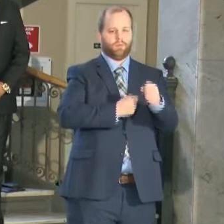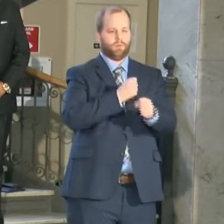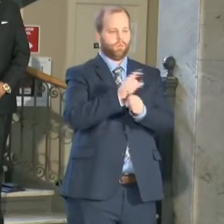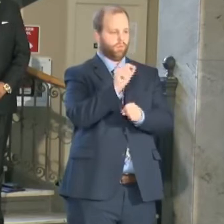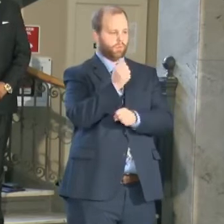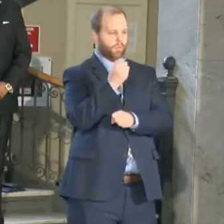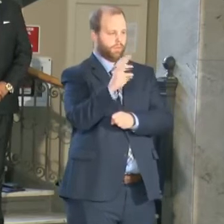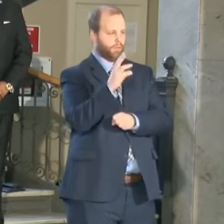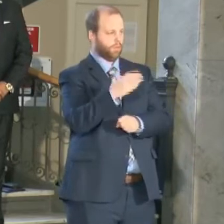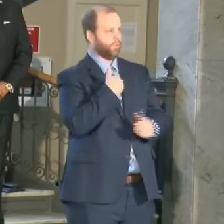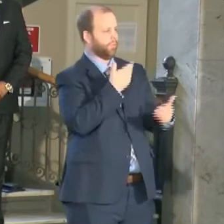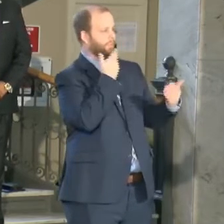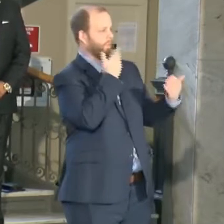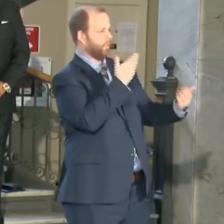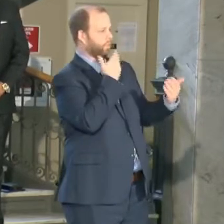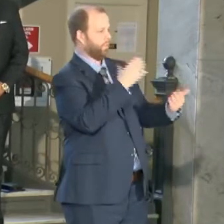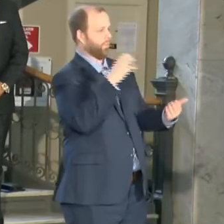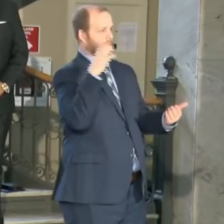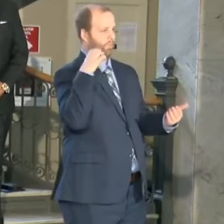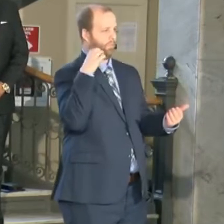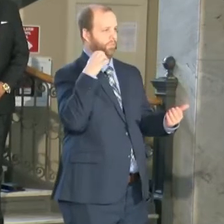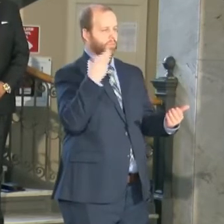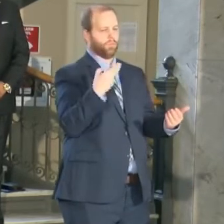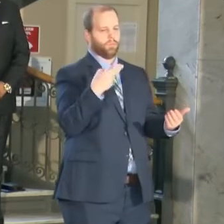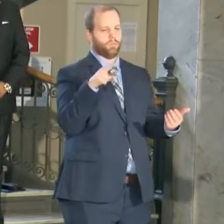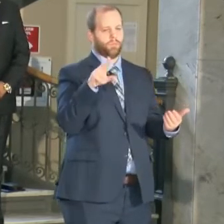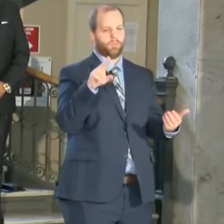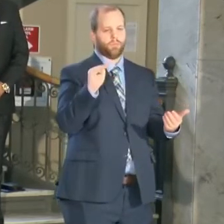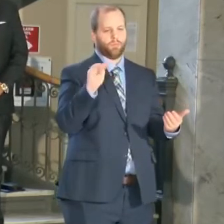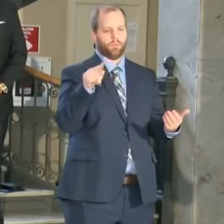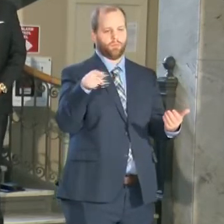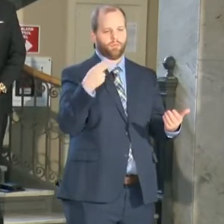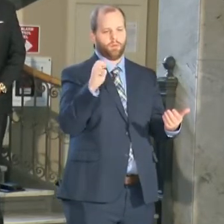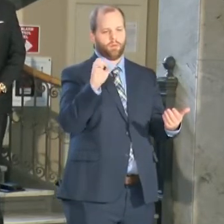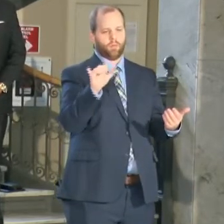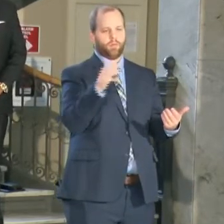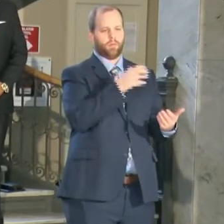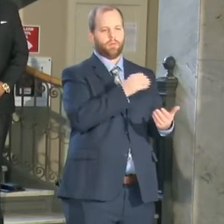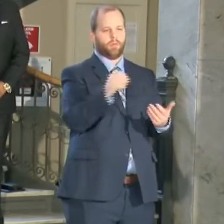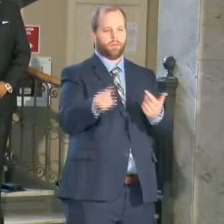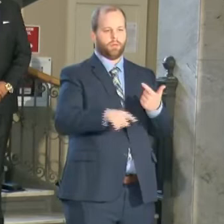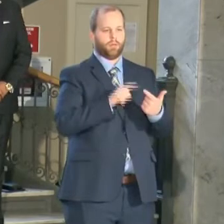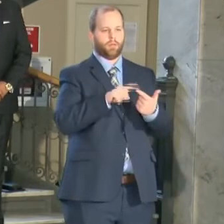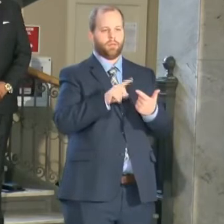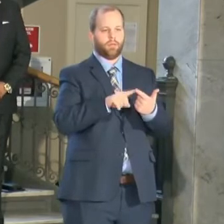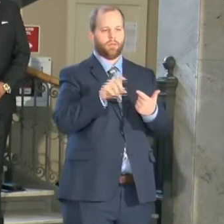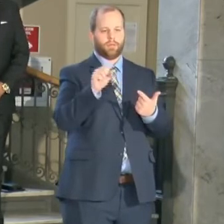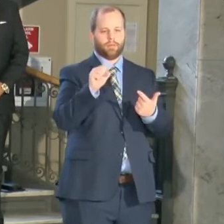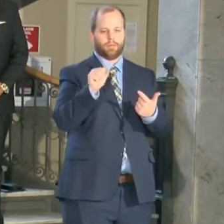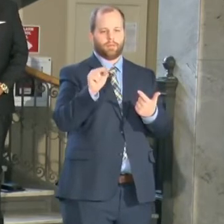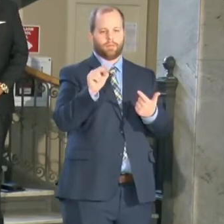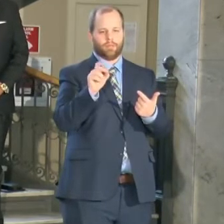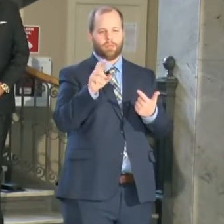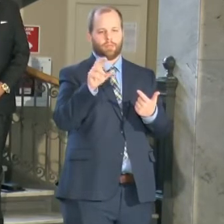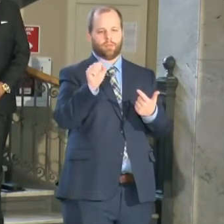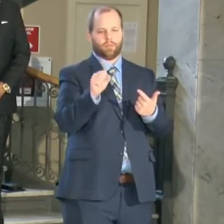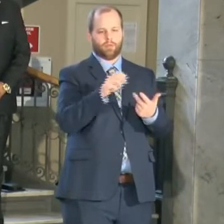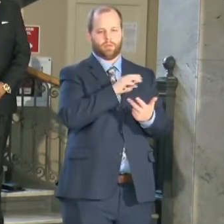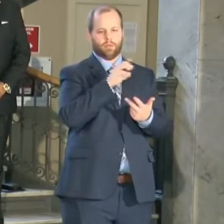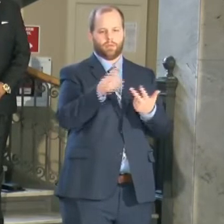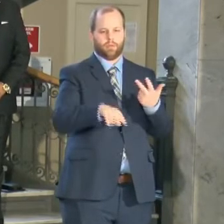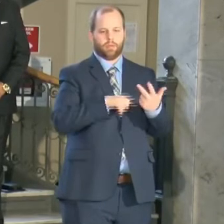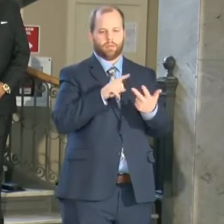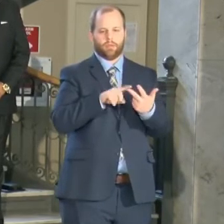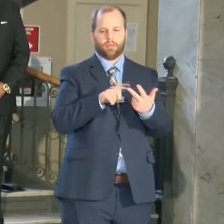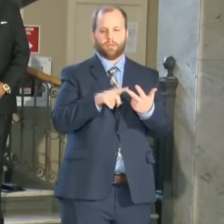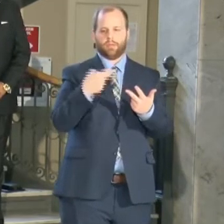humphrey as well as mr sanders who here with us today as well as assistant chief haskins and buley who are here to the side available for particular